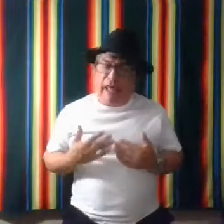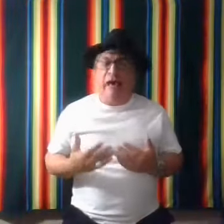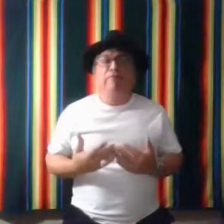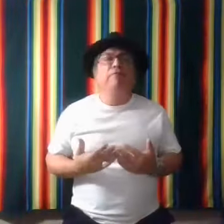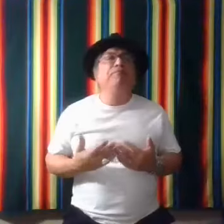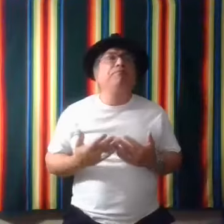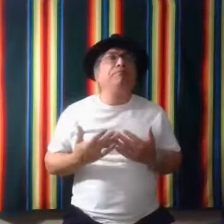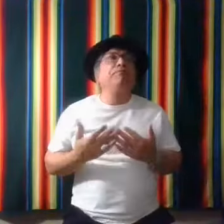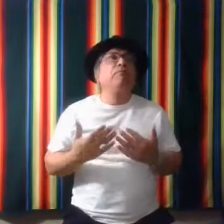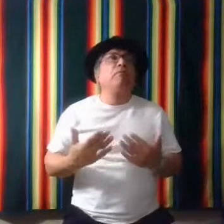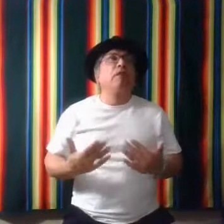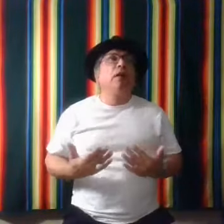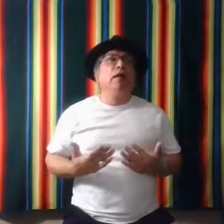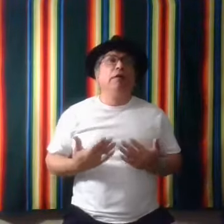Laugh. Um,